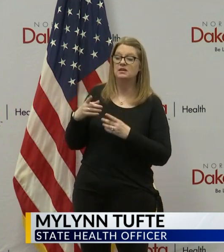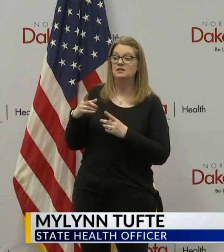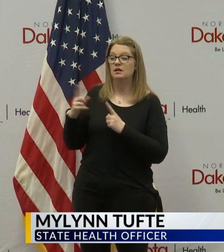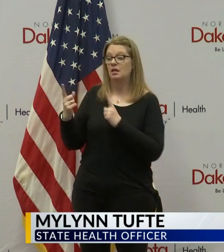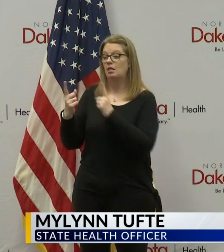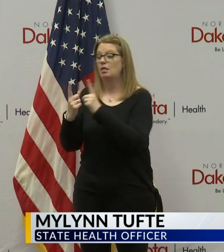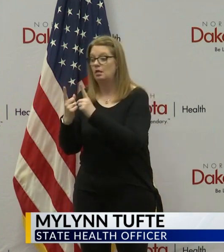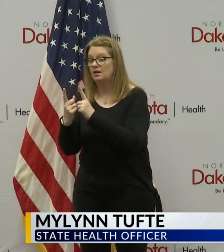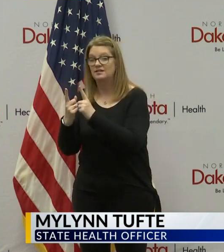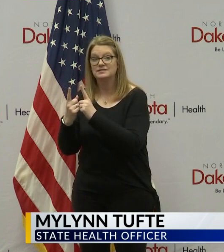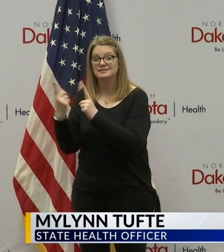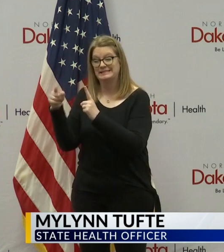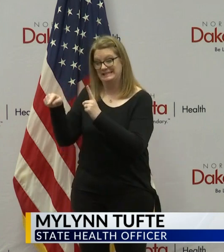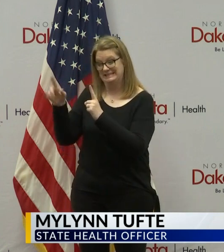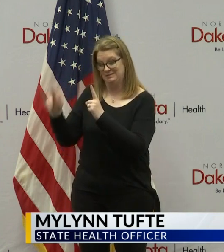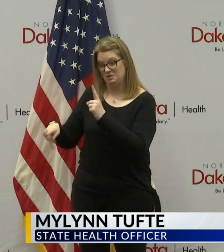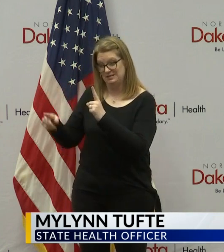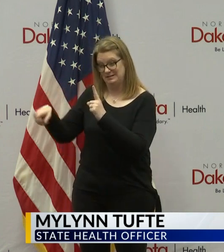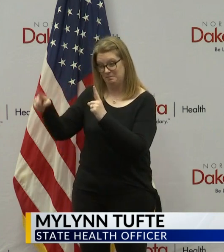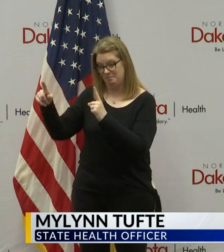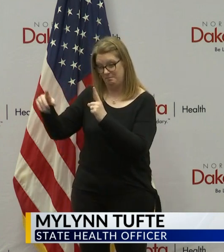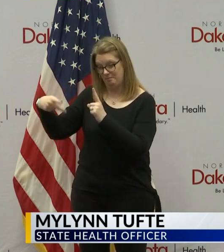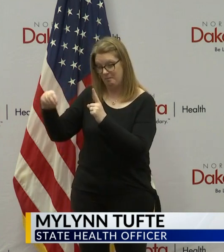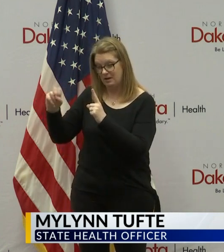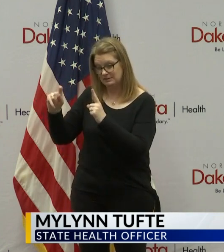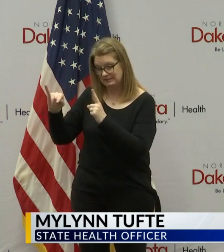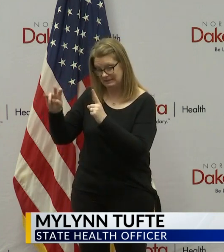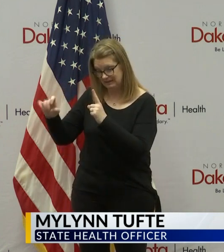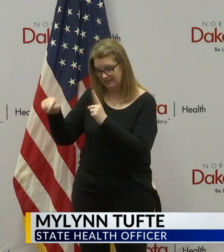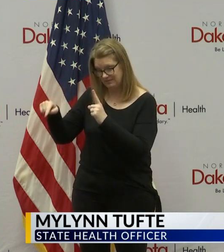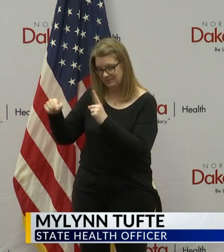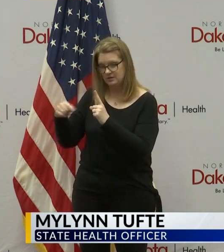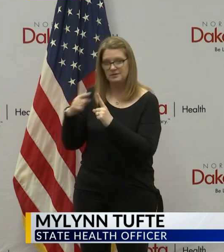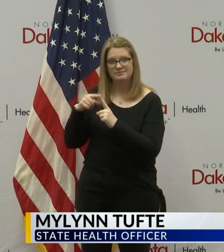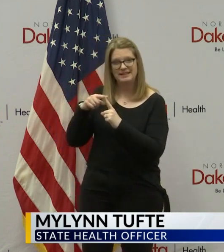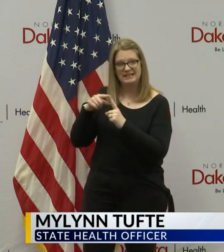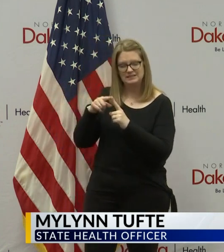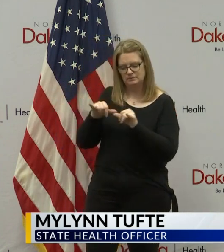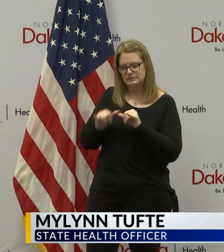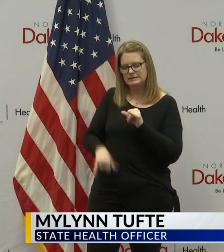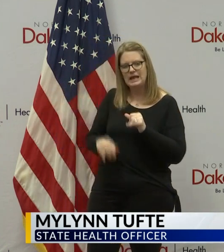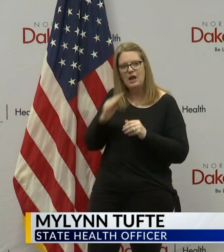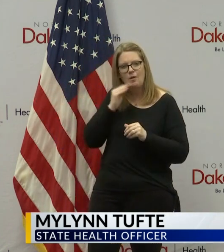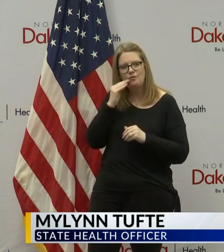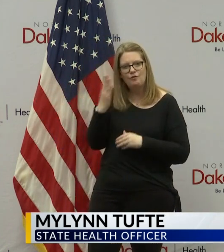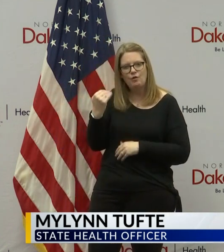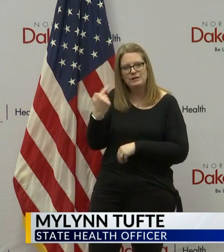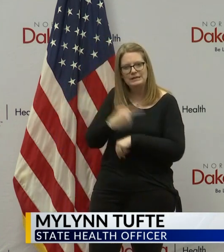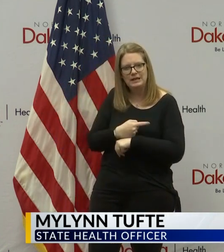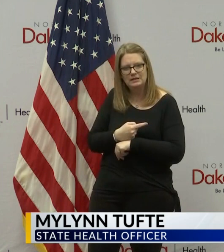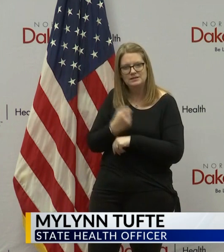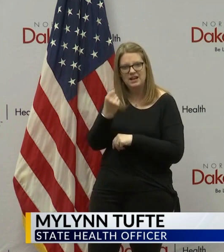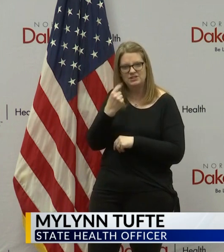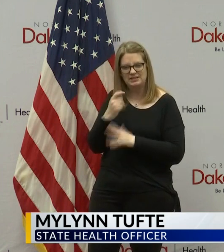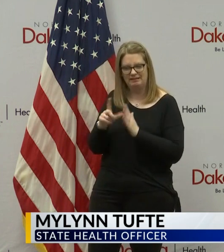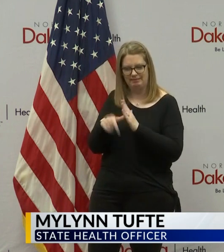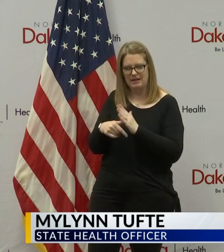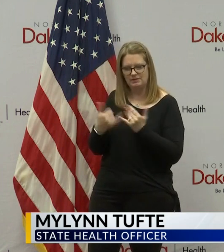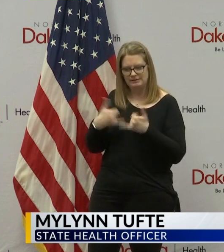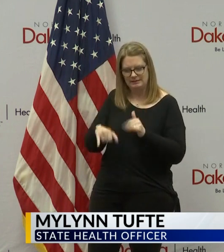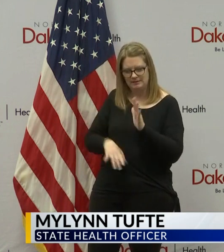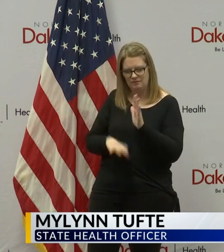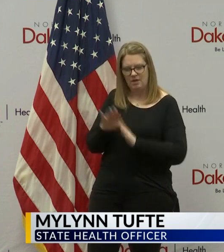has tested positive. And we want you to stay at home for 14 days because you could still develop COVID